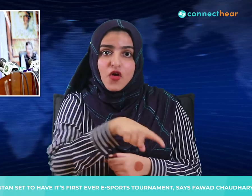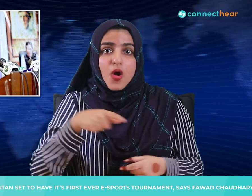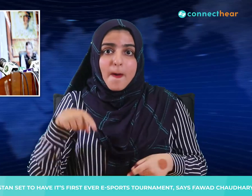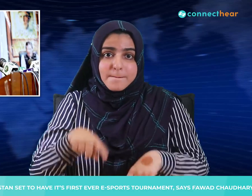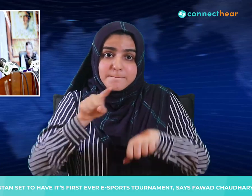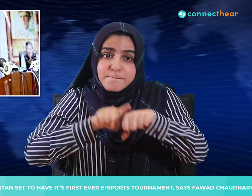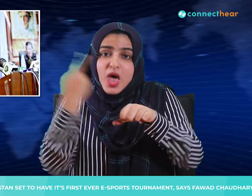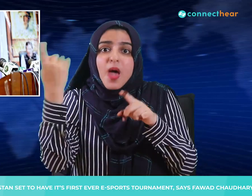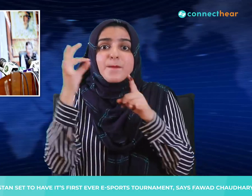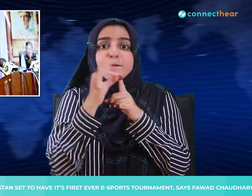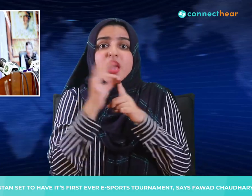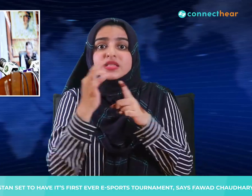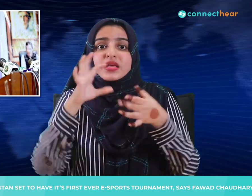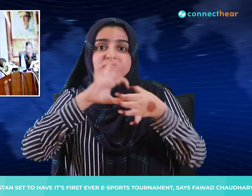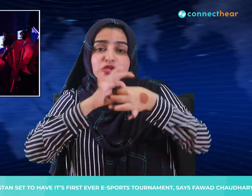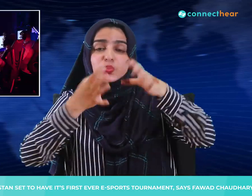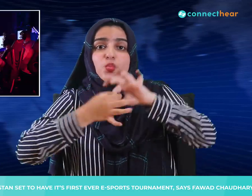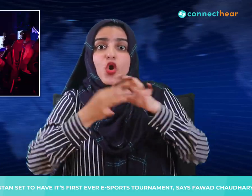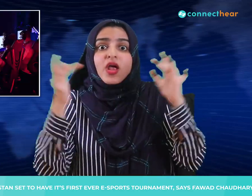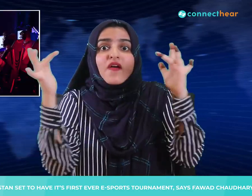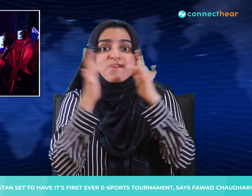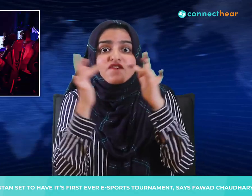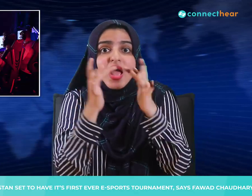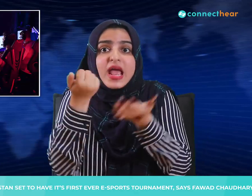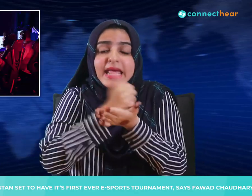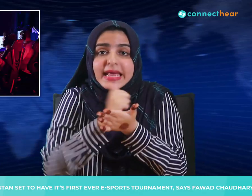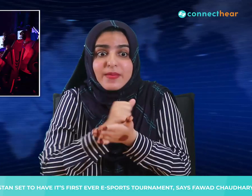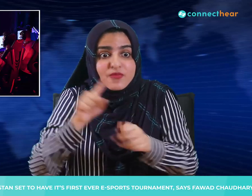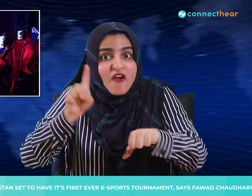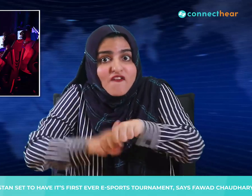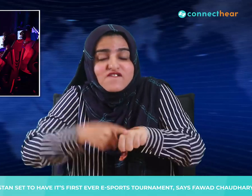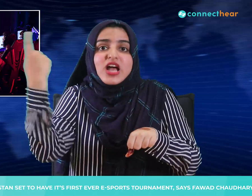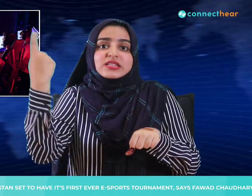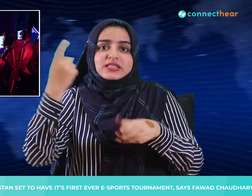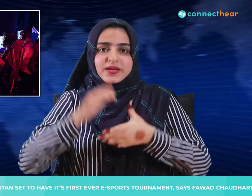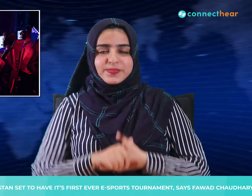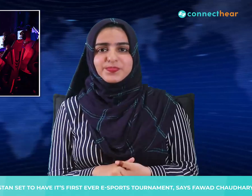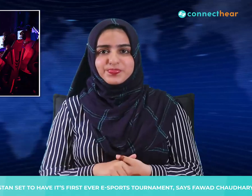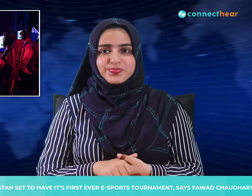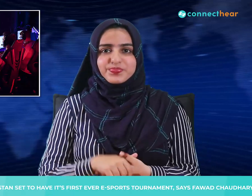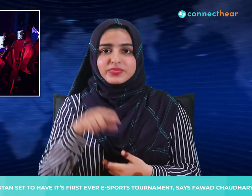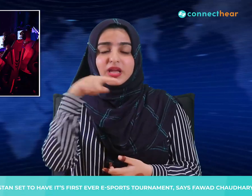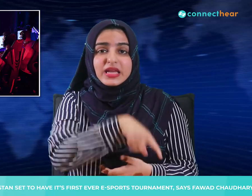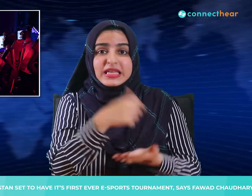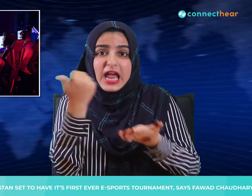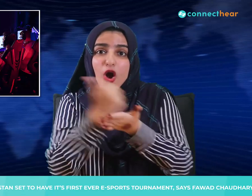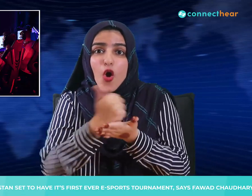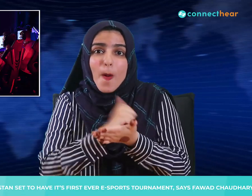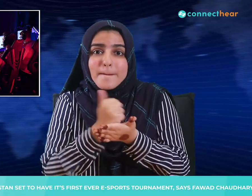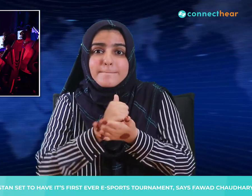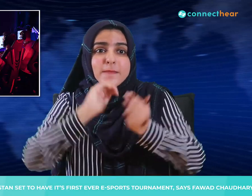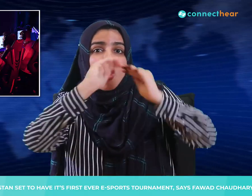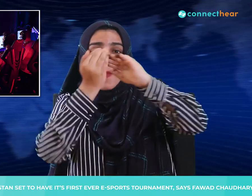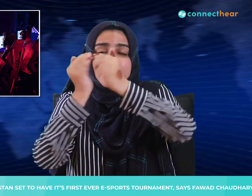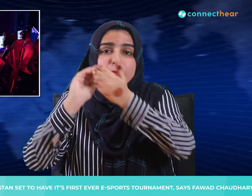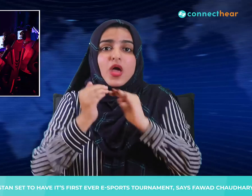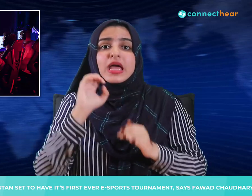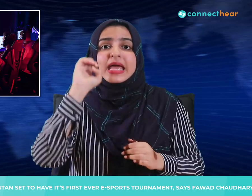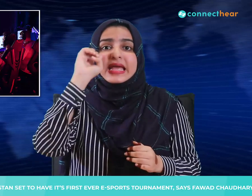the eSports scenario for the first time. Dubbed as ePAC, this tournament is aimed to promote eSports culture